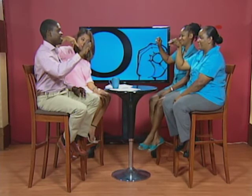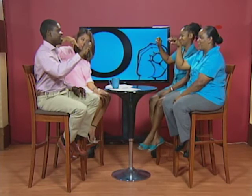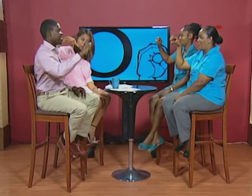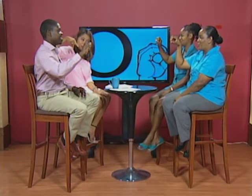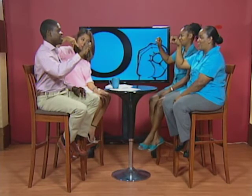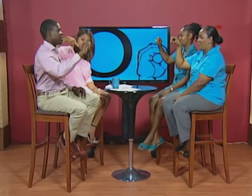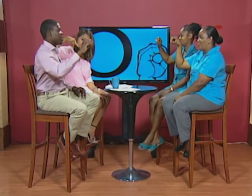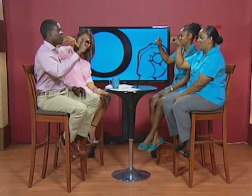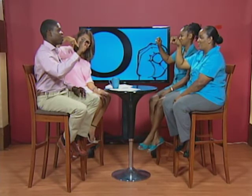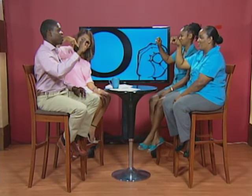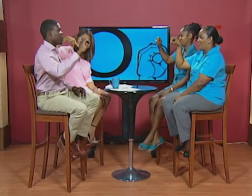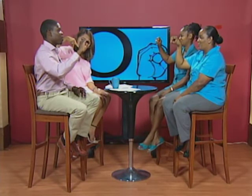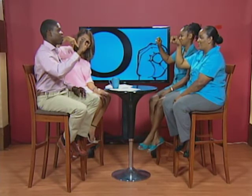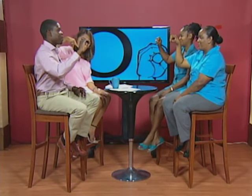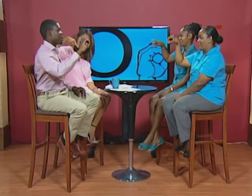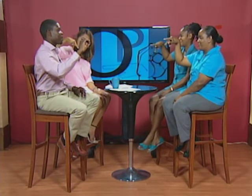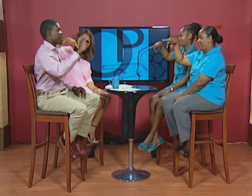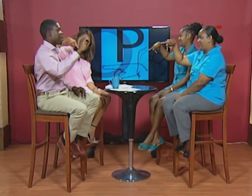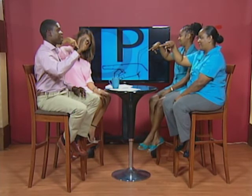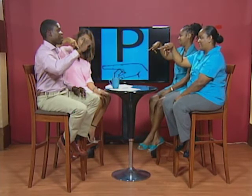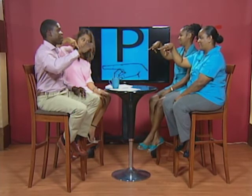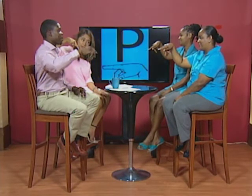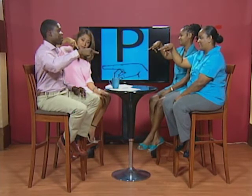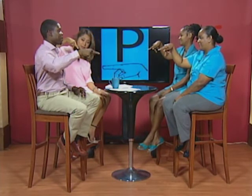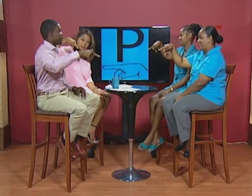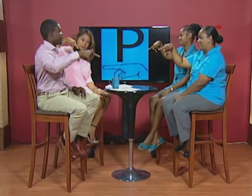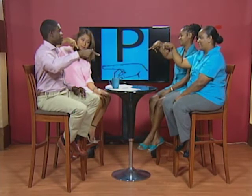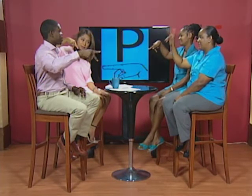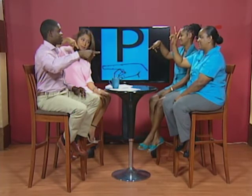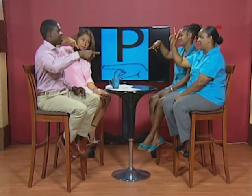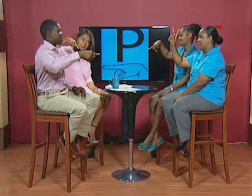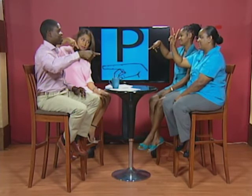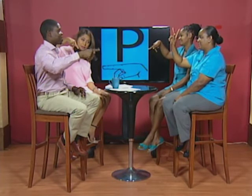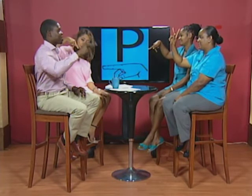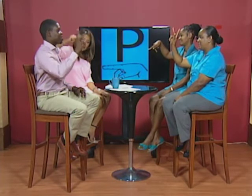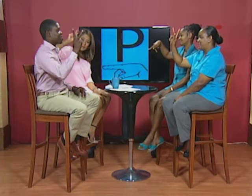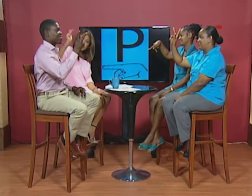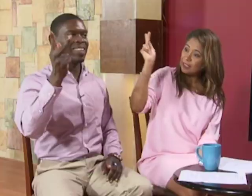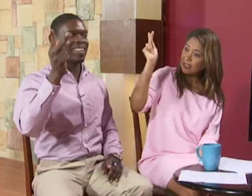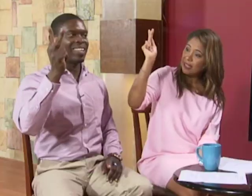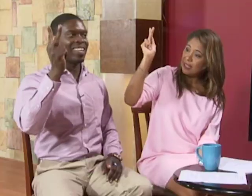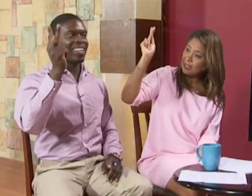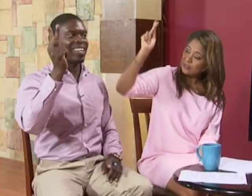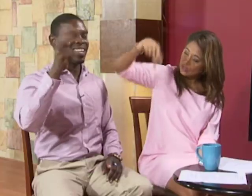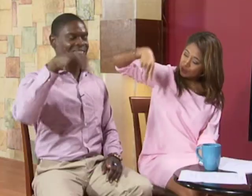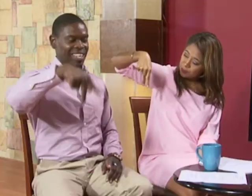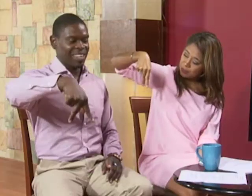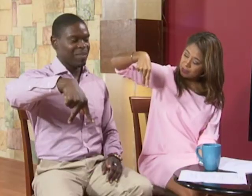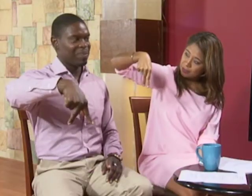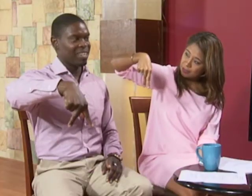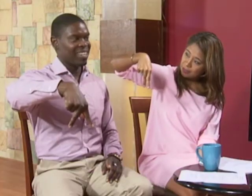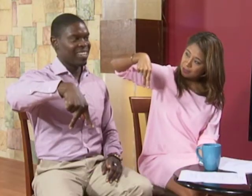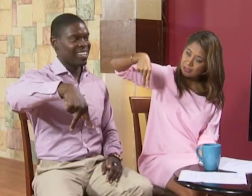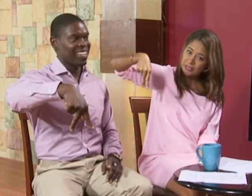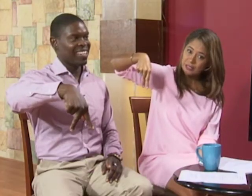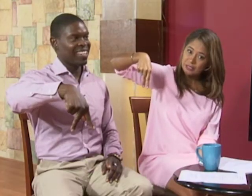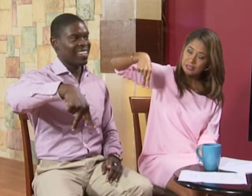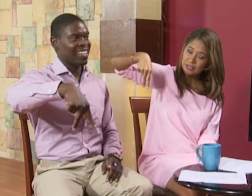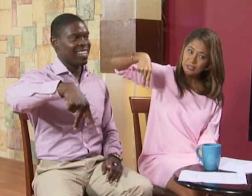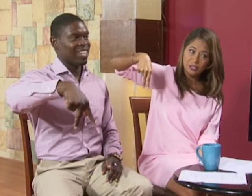o o p c the k to the p p p